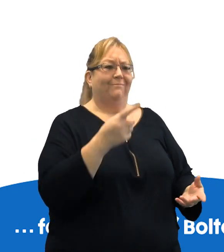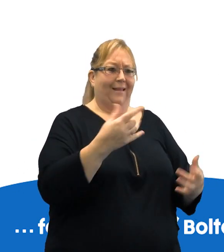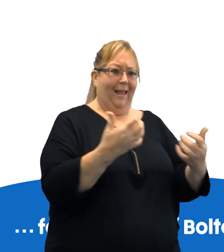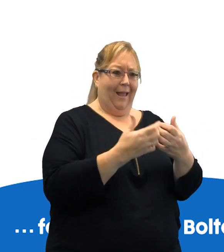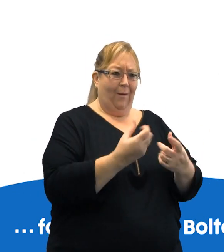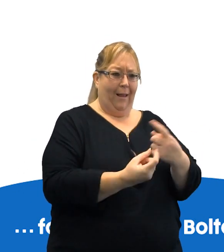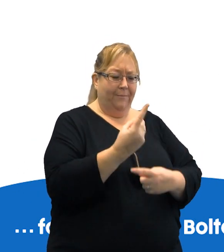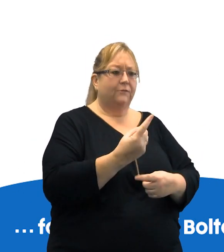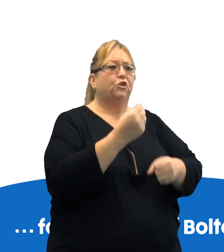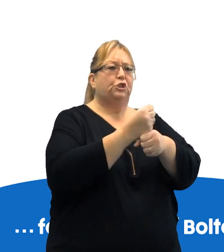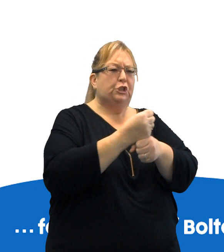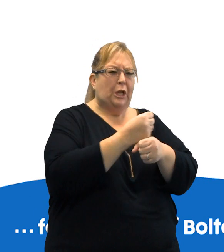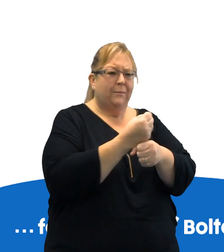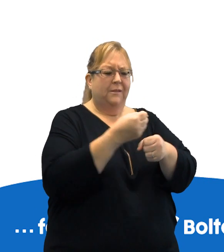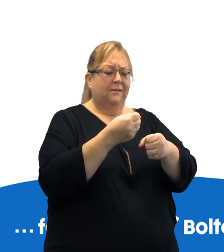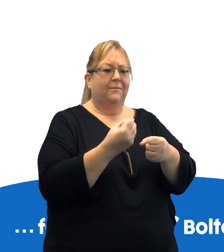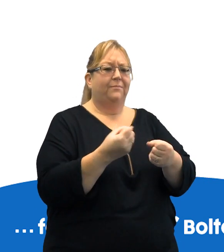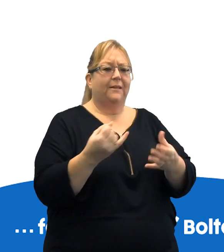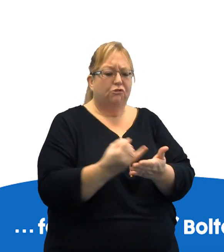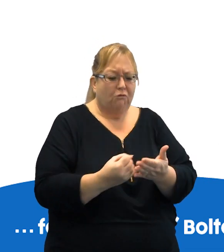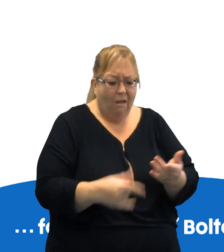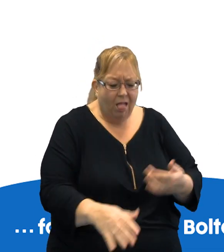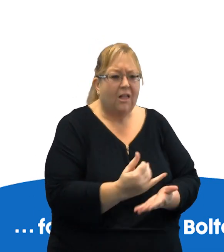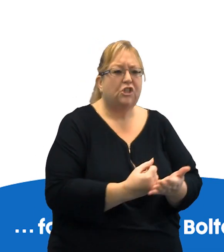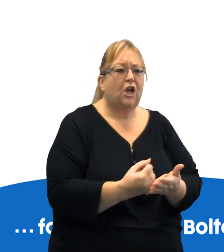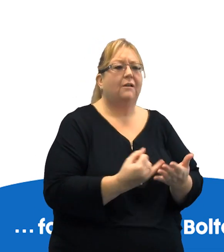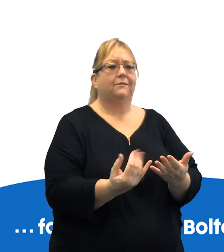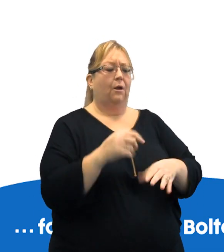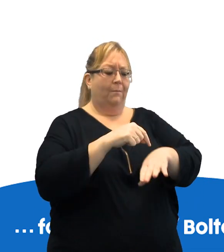caused when germs found in soil and manure getting to the body through open wounds and burns.